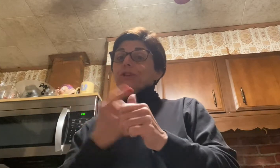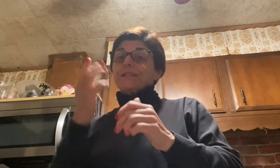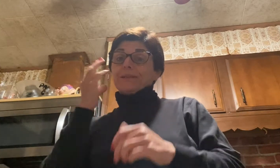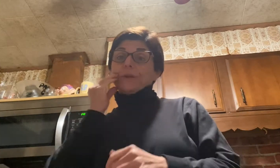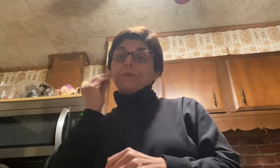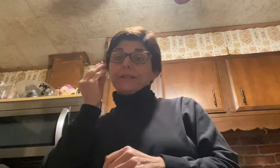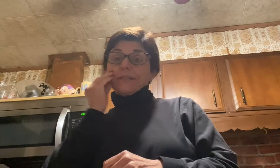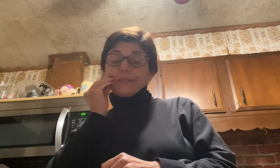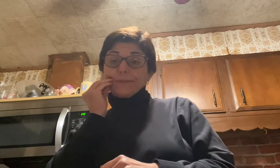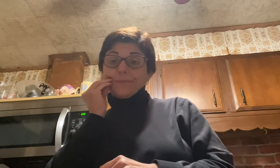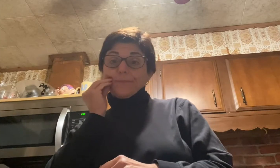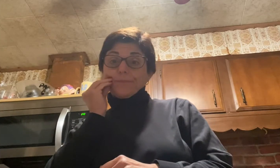experience.